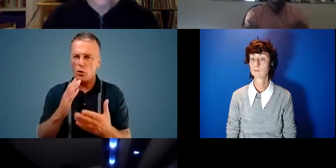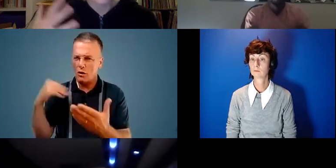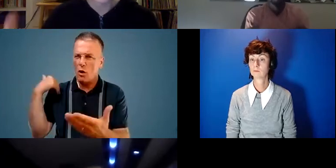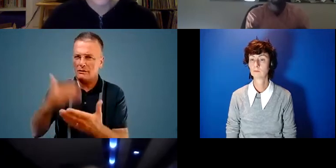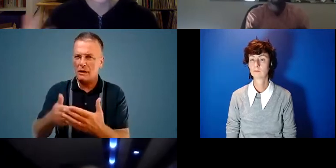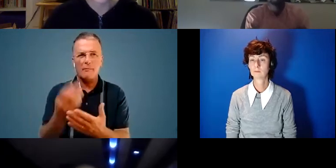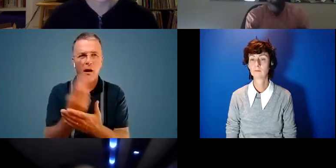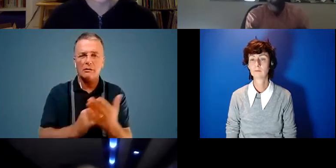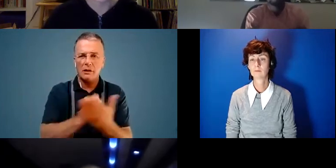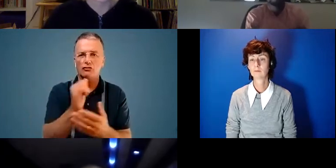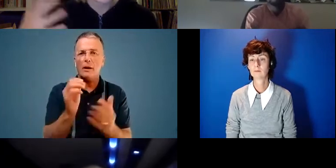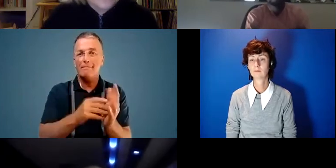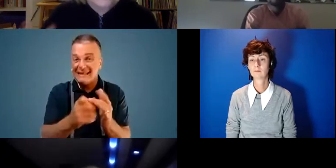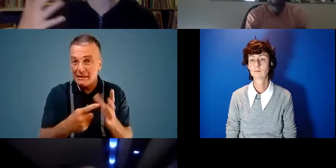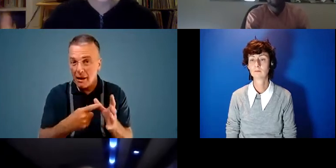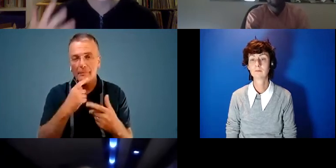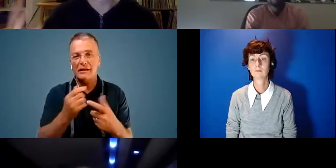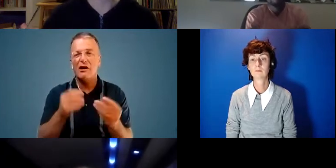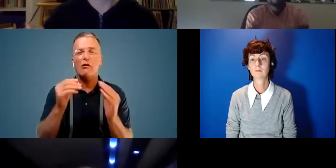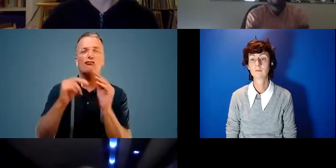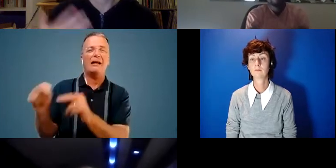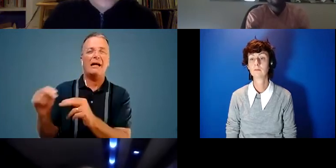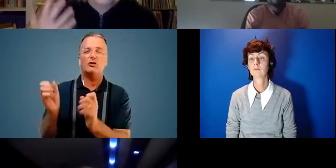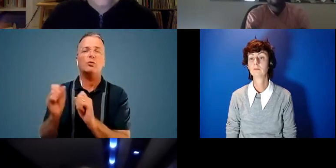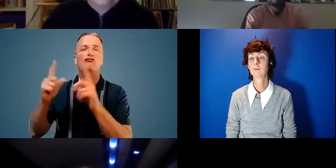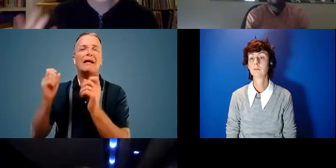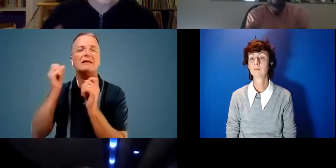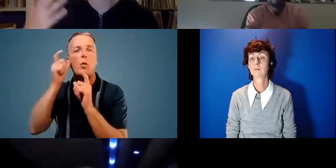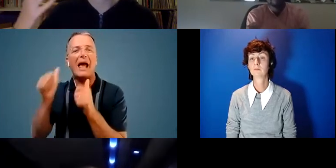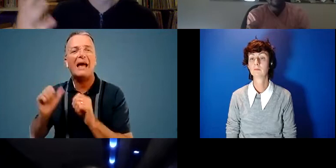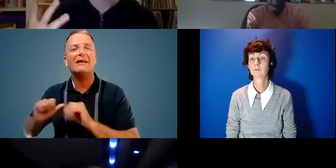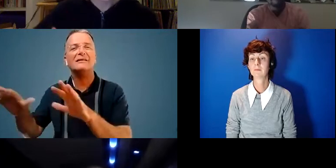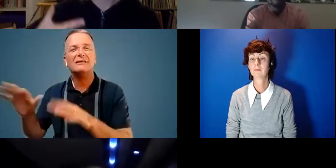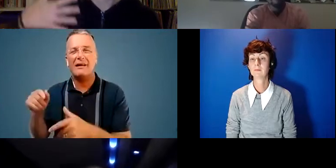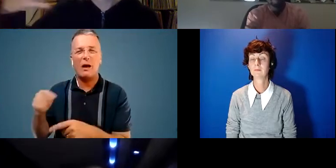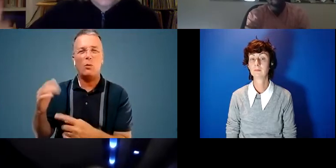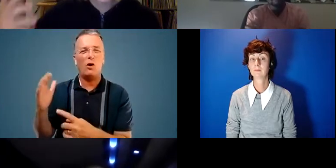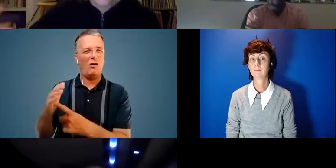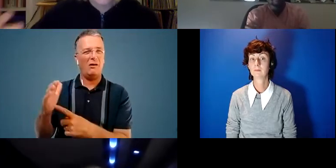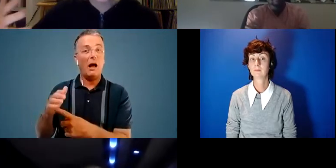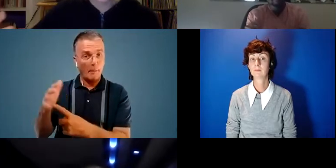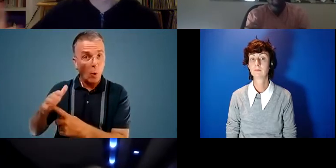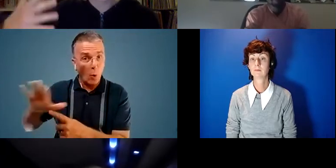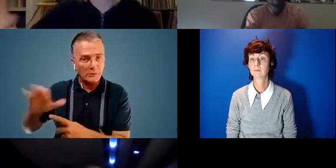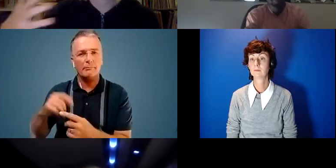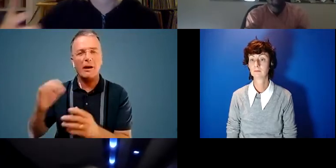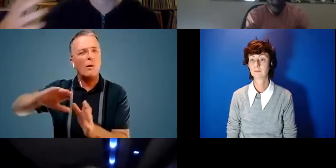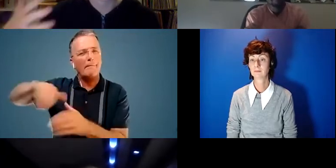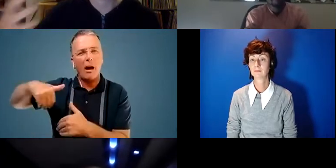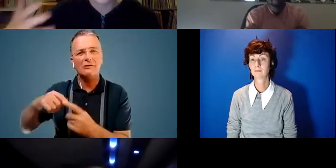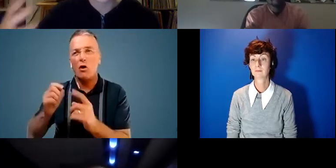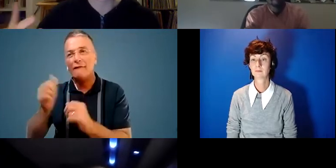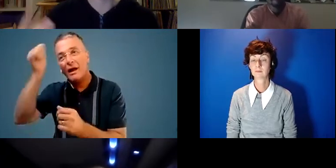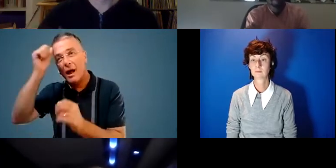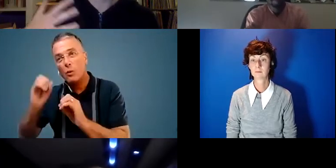media have been relegated to simply kind of awareness raising in this work, which was important, but we're kind of now past this era of where the main issue is